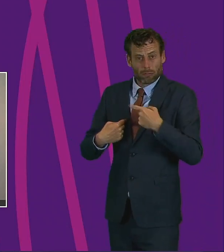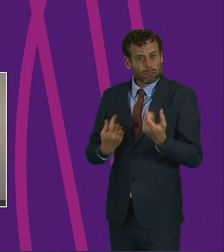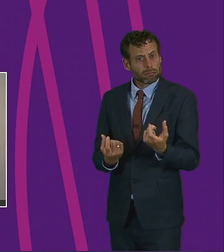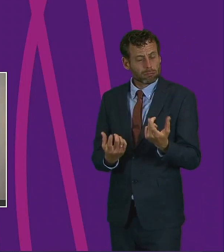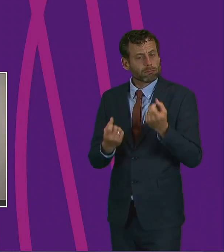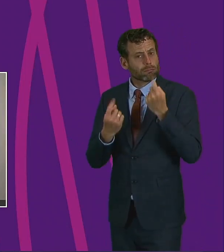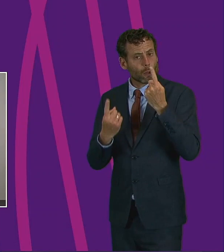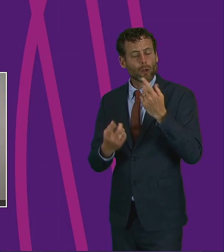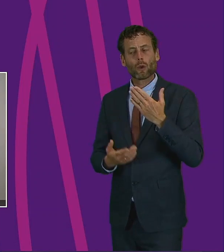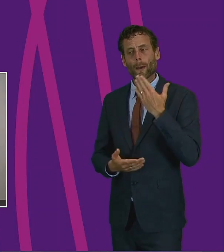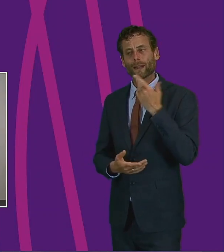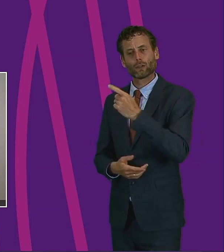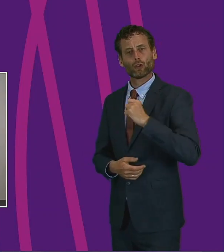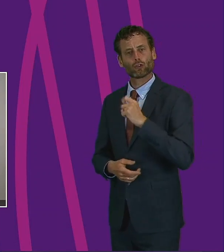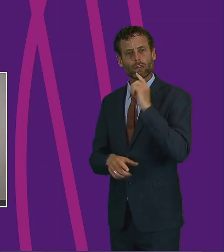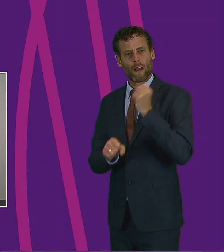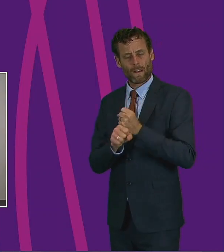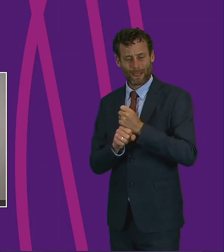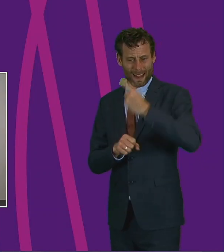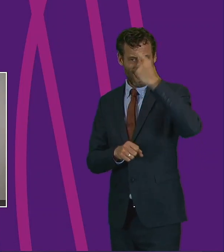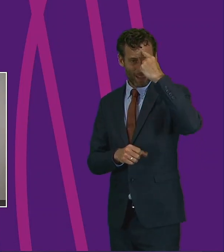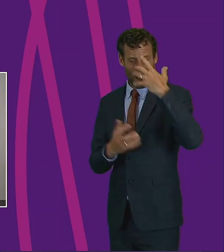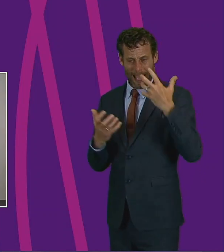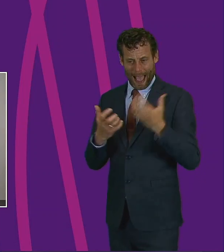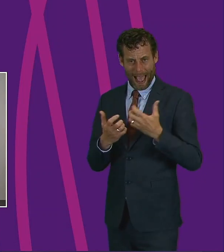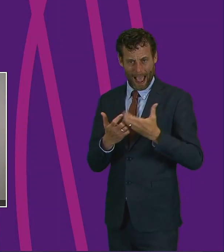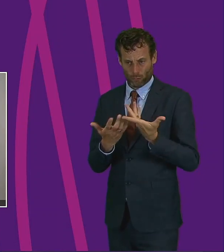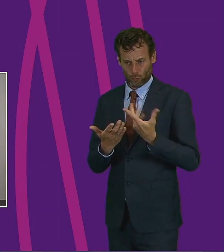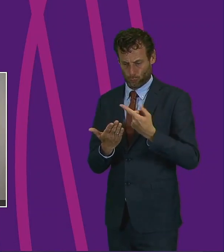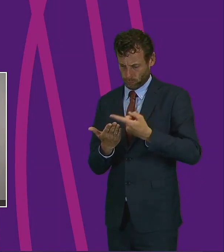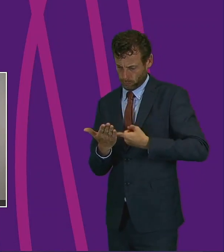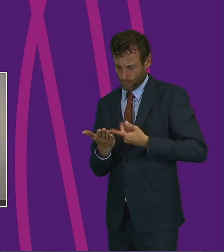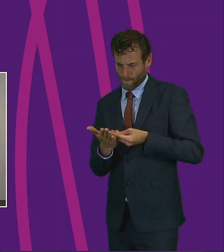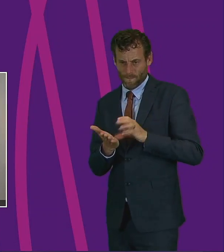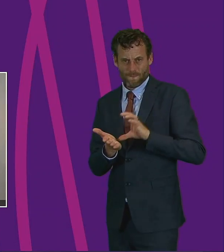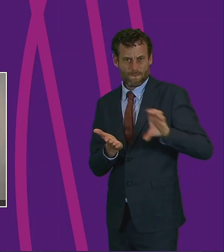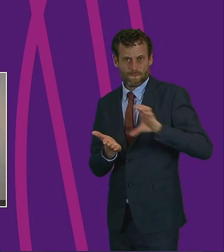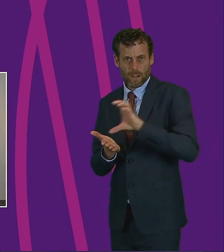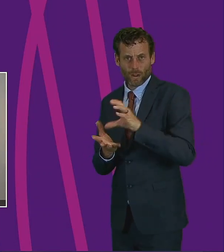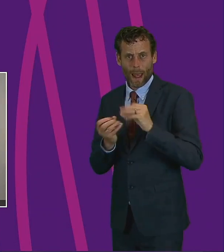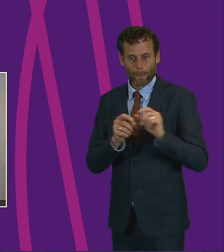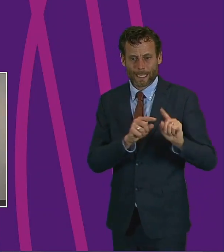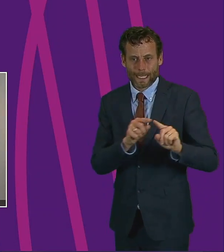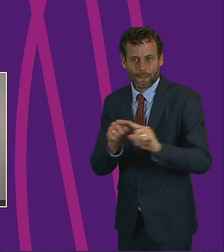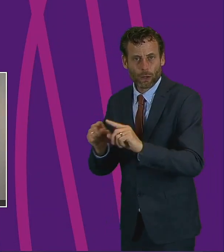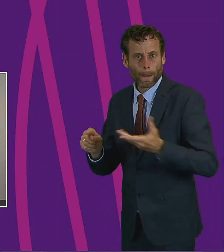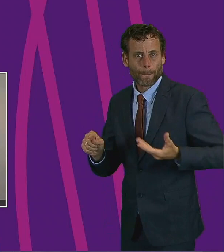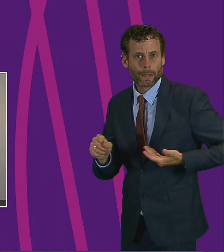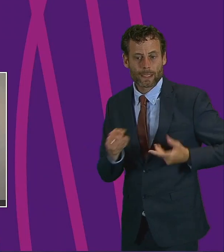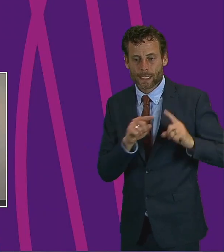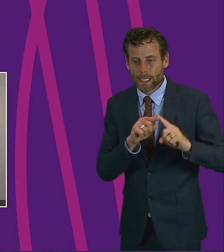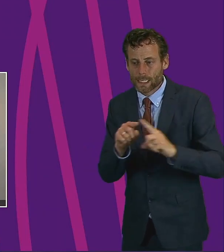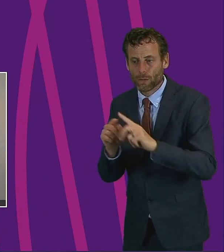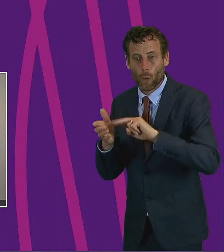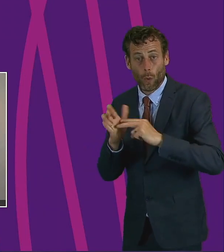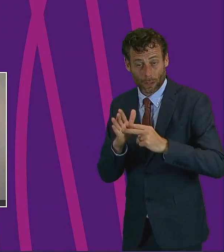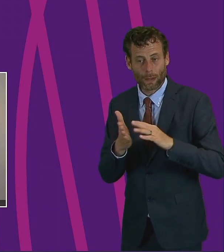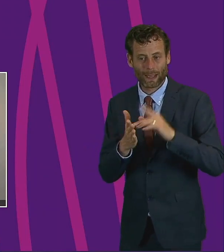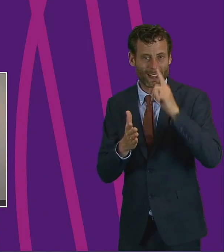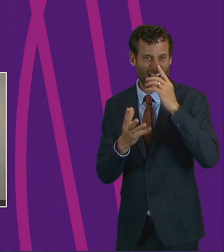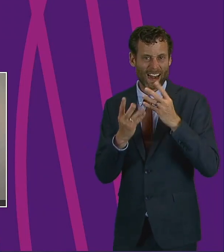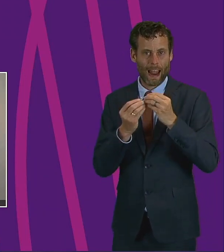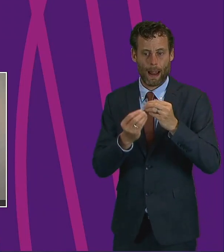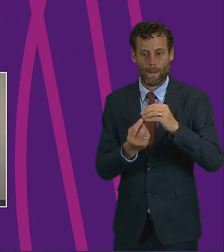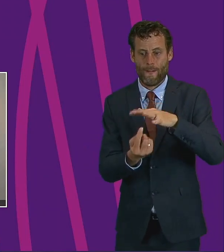make a commitment today to loosen the restrictions on funding criteria and help the businesses, organisations and ultimately families in our communities who have